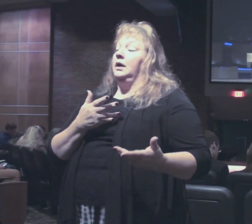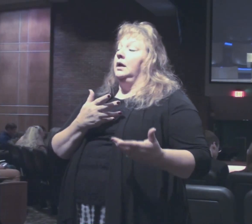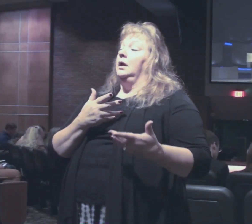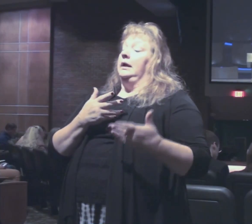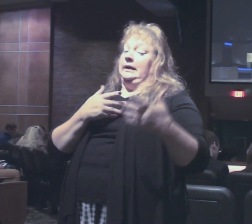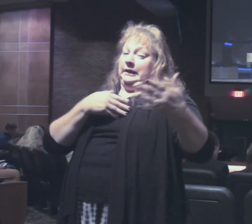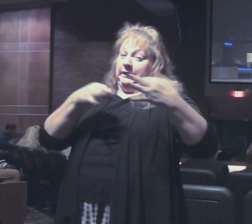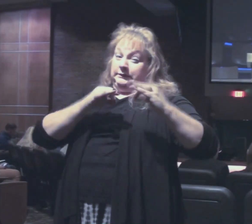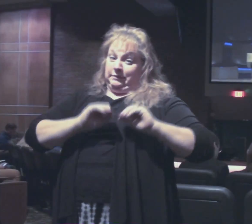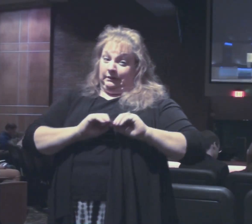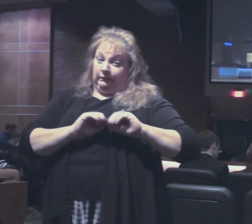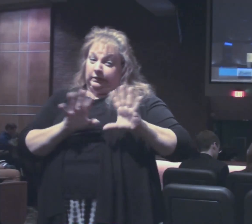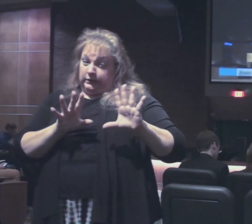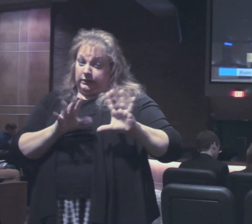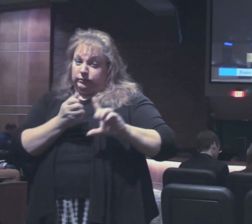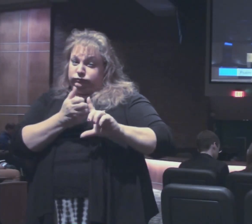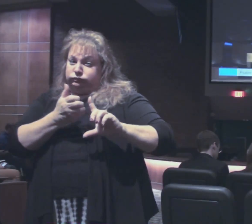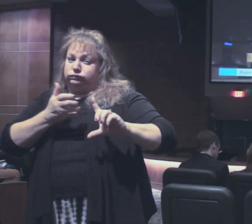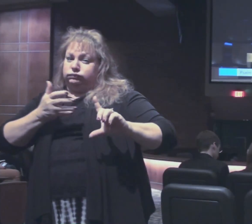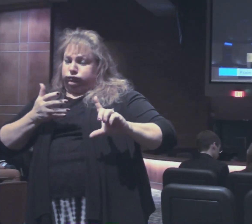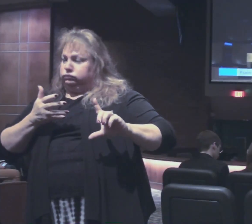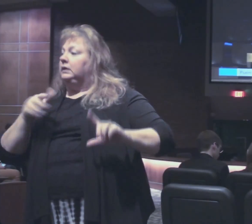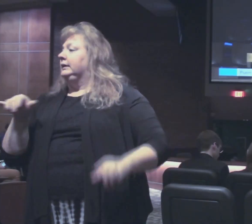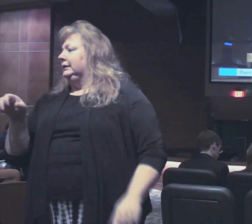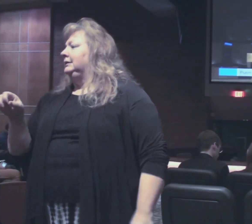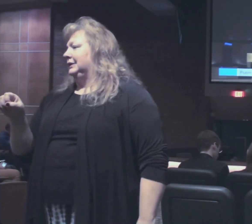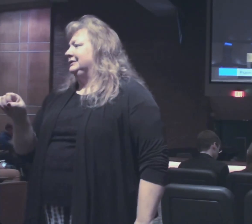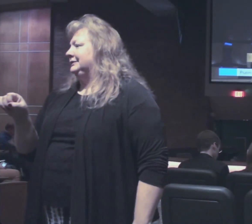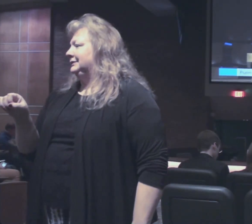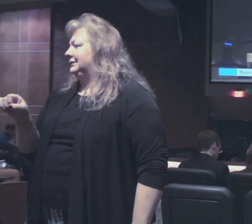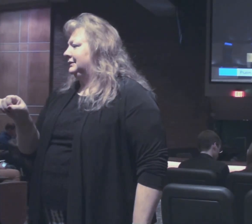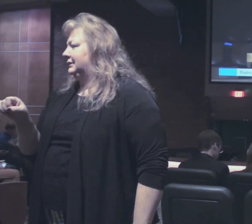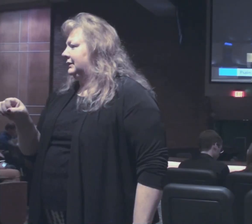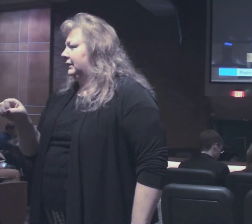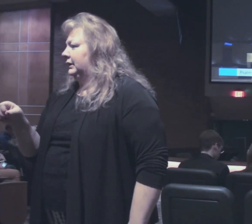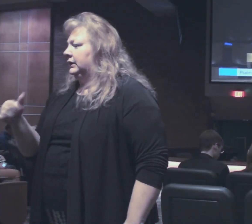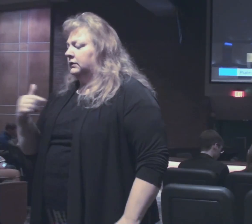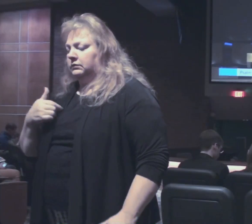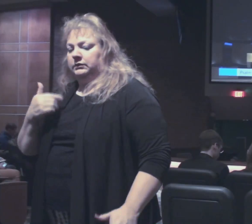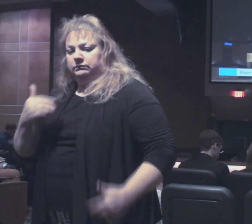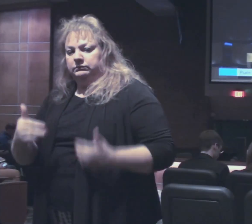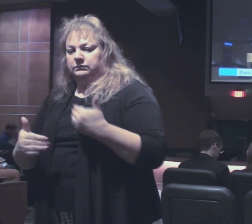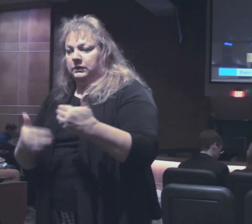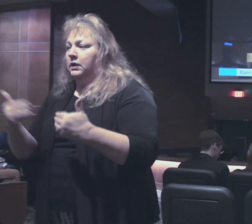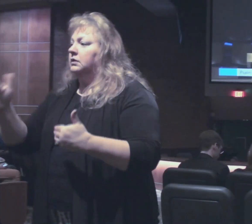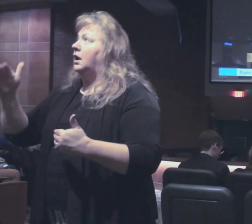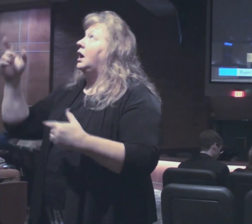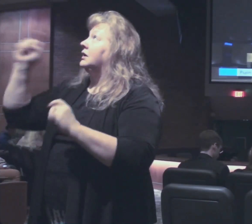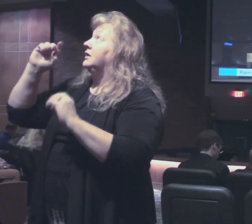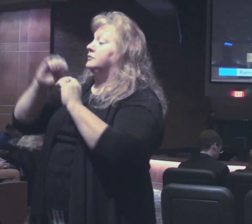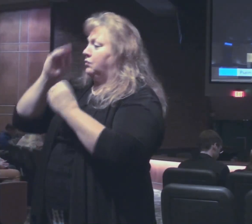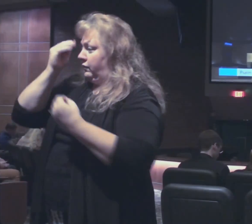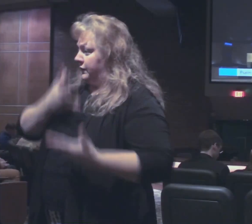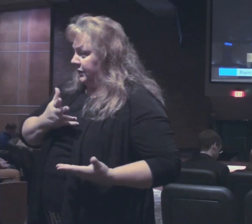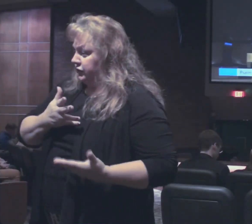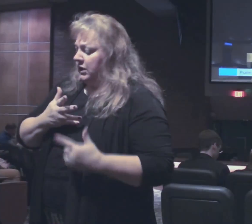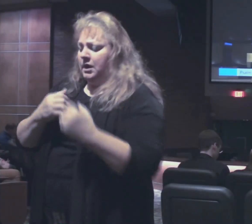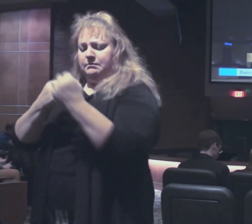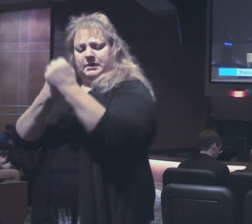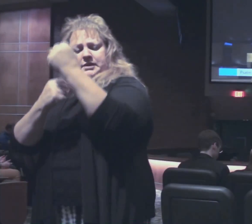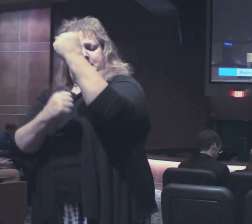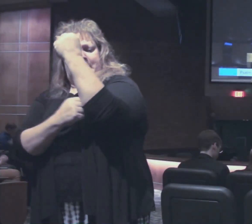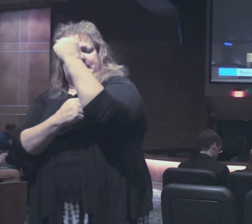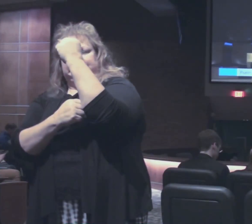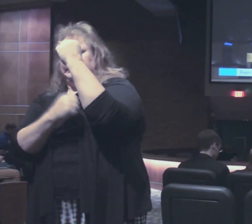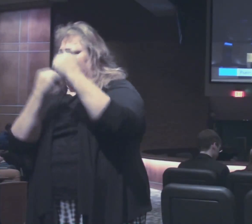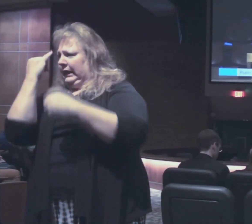clarity that continues to come as we've moved along with God's revelation. But the foundational principles he's